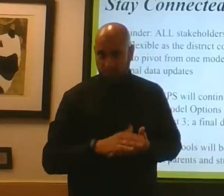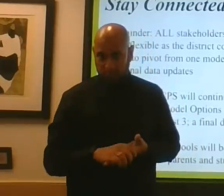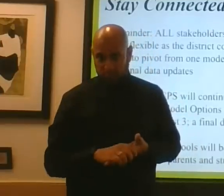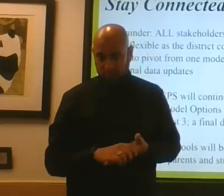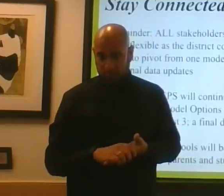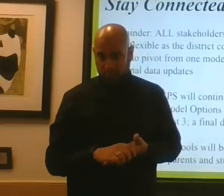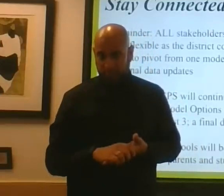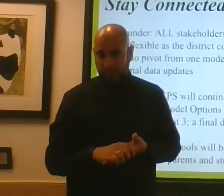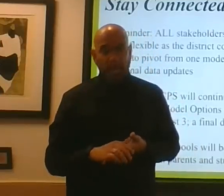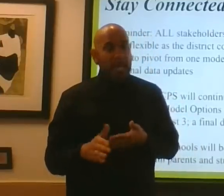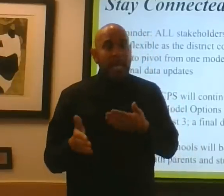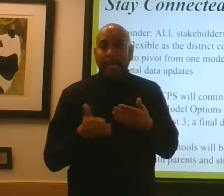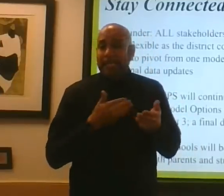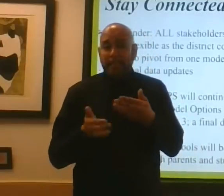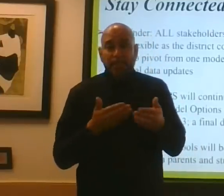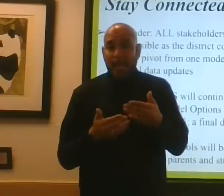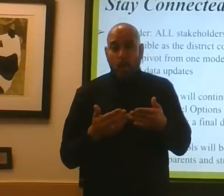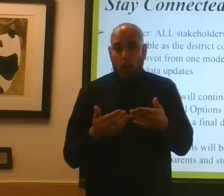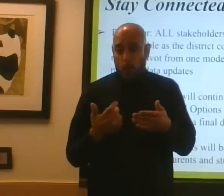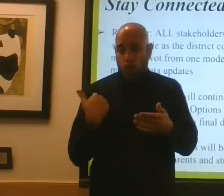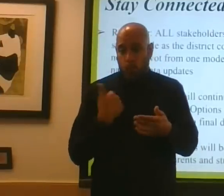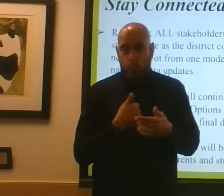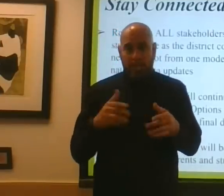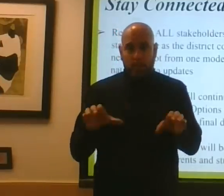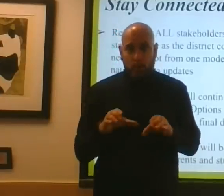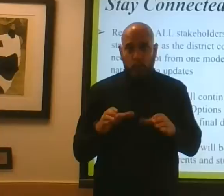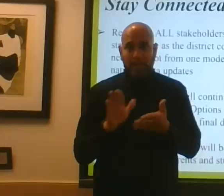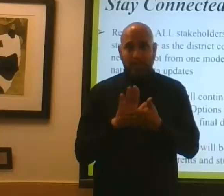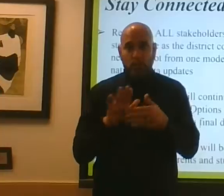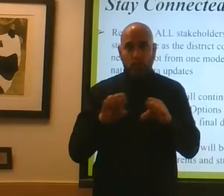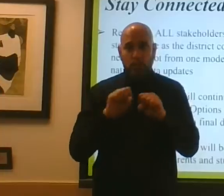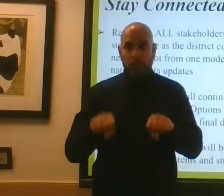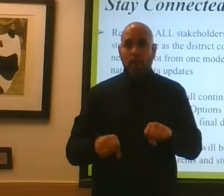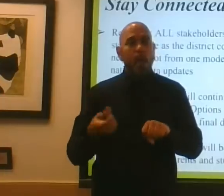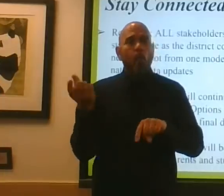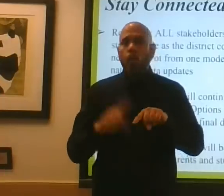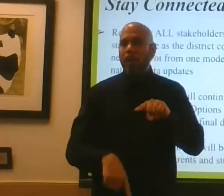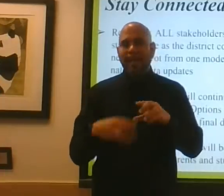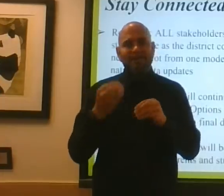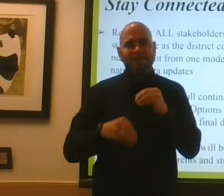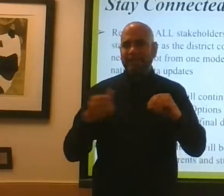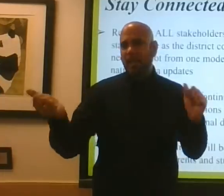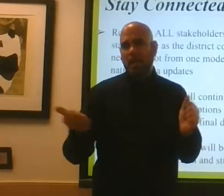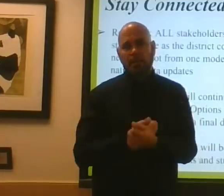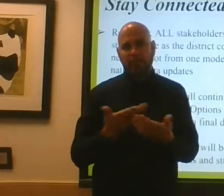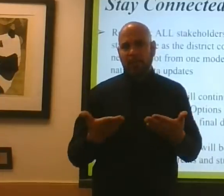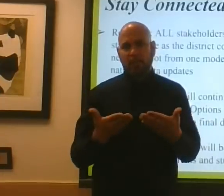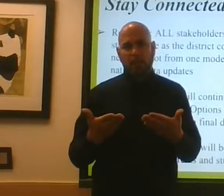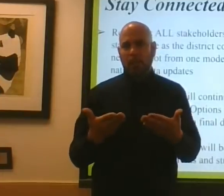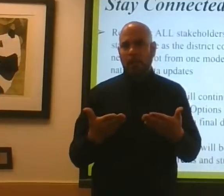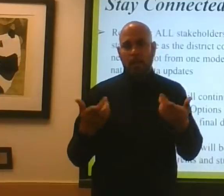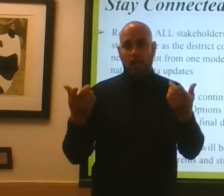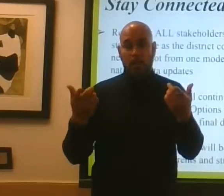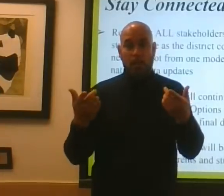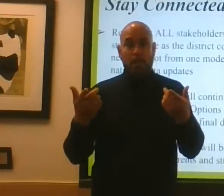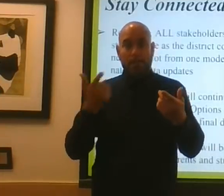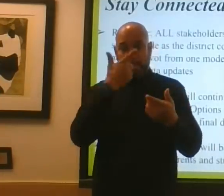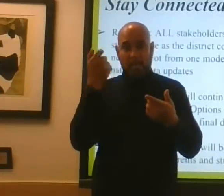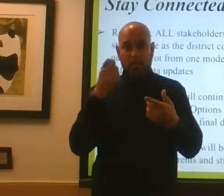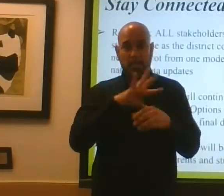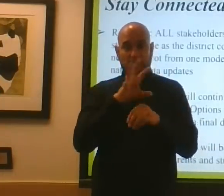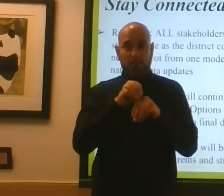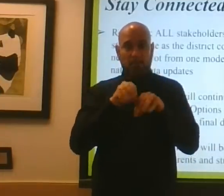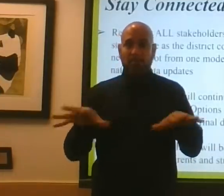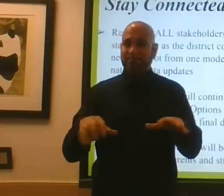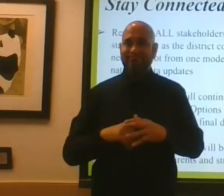no matter what we do as a school system, we will not be able to fix everything that this pandemic has caused. While we are working to